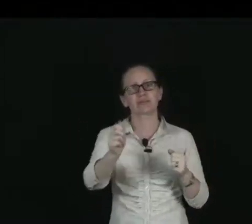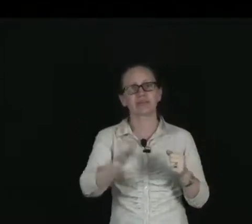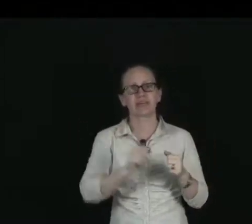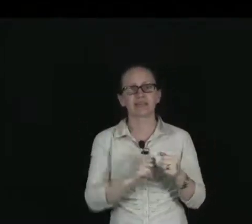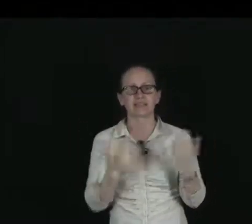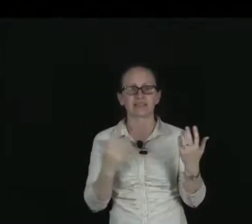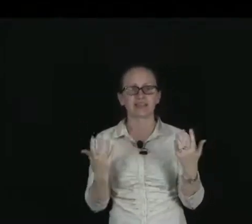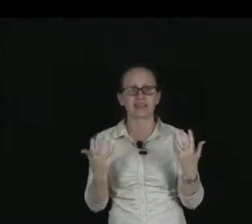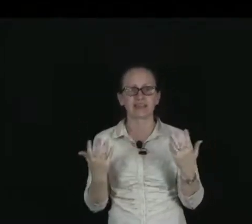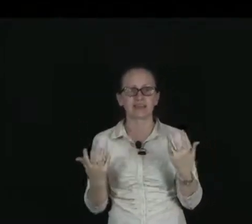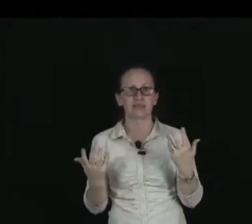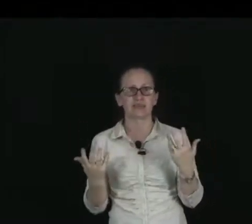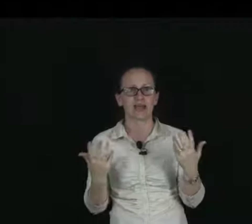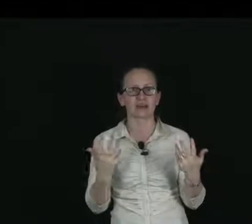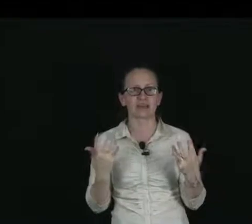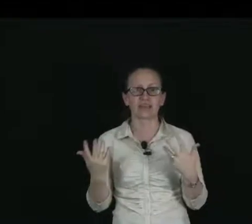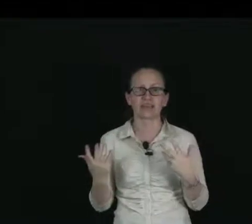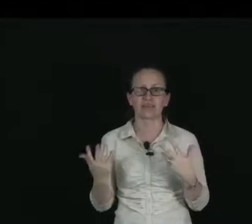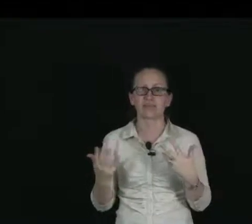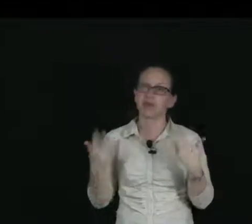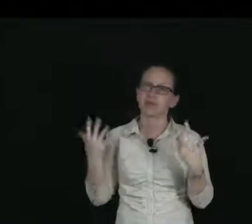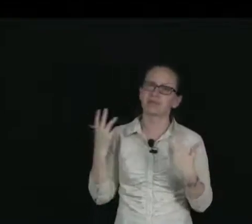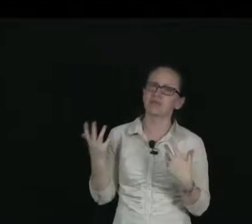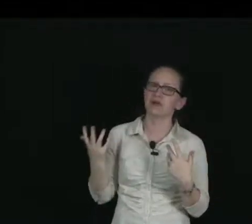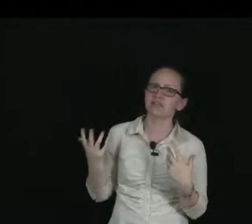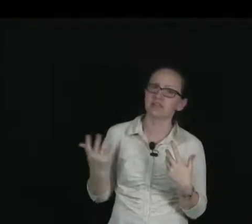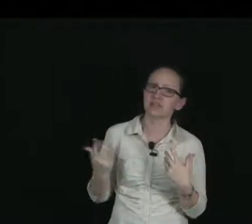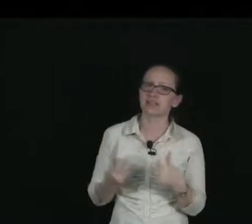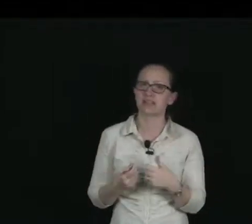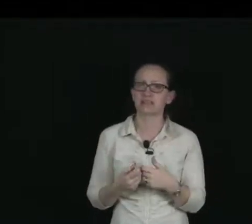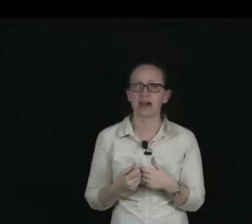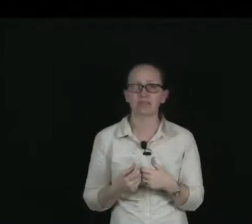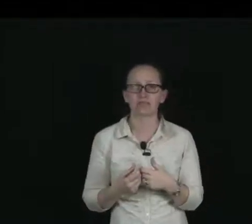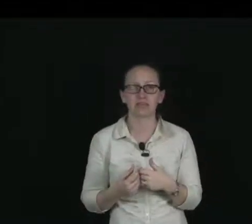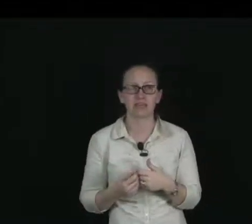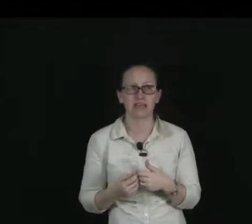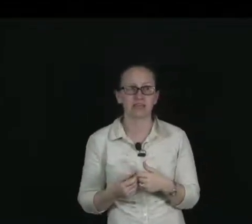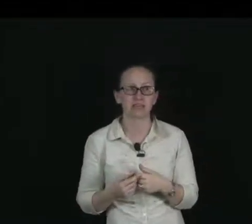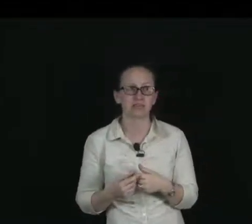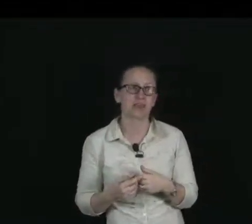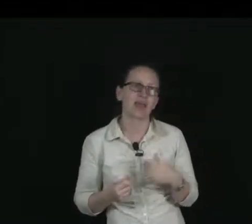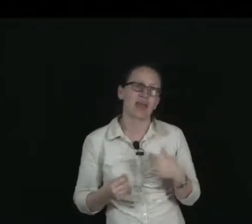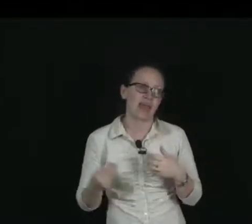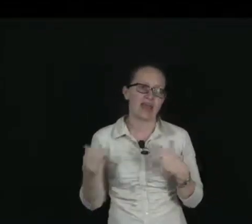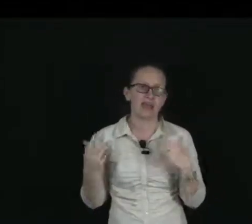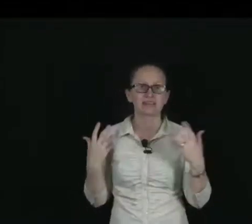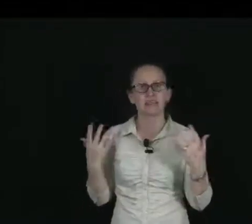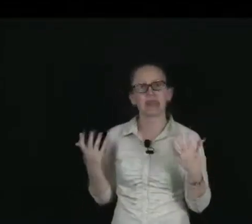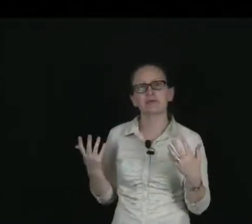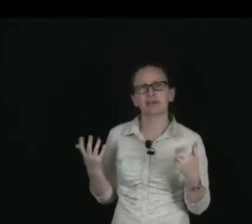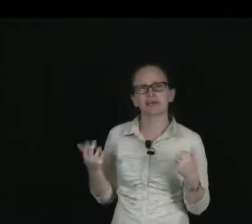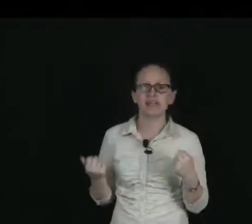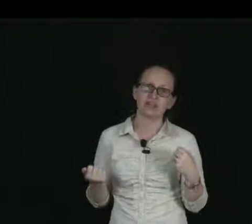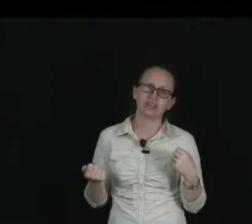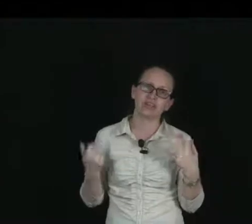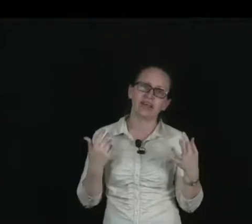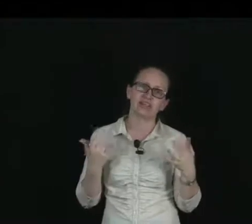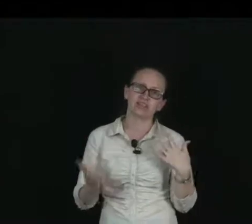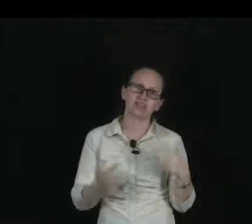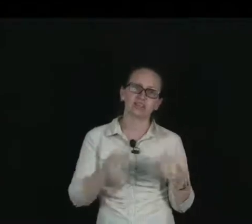to hit another electron out of an atom, but not as easy as for alpha radiation. And gamma radiation, as it just